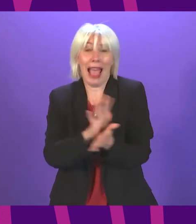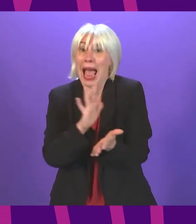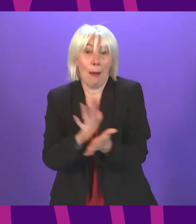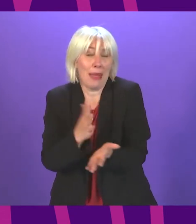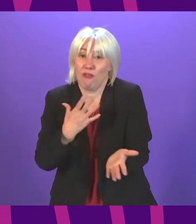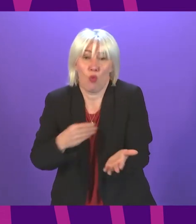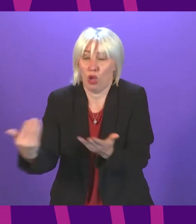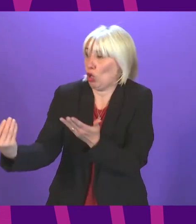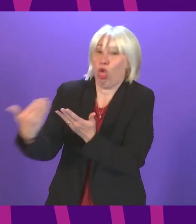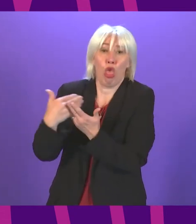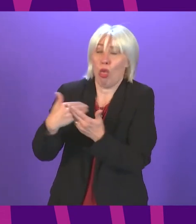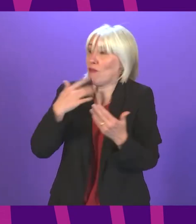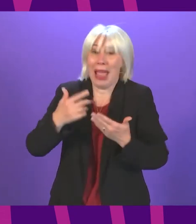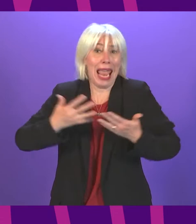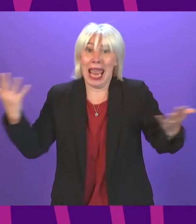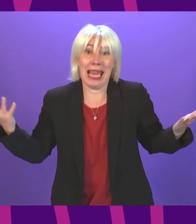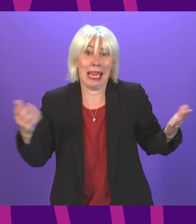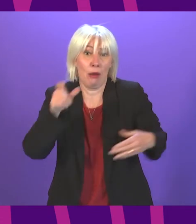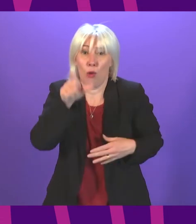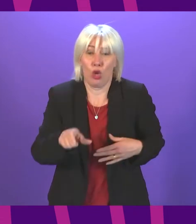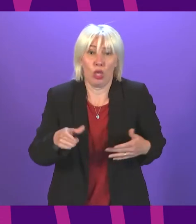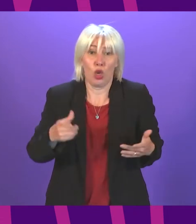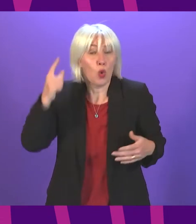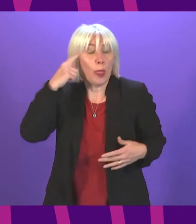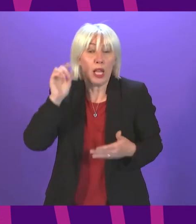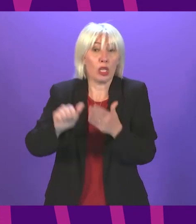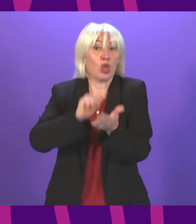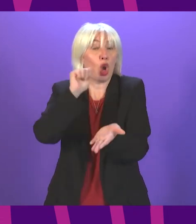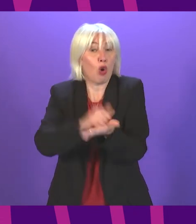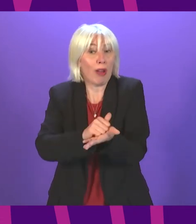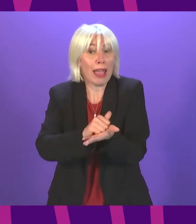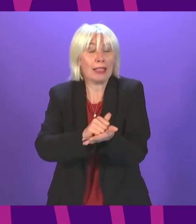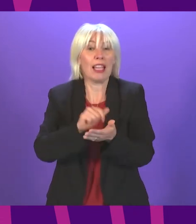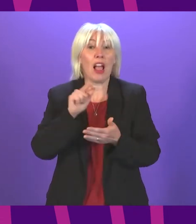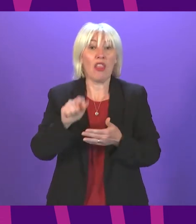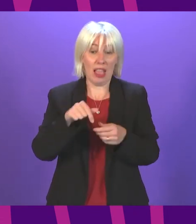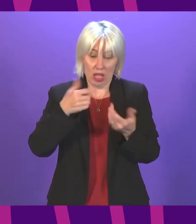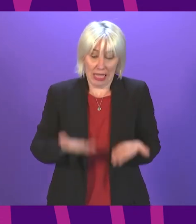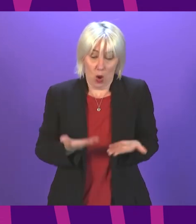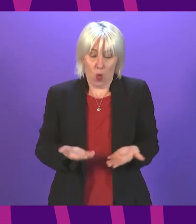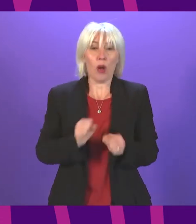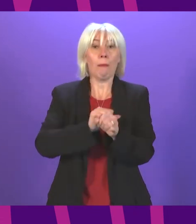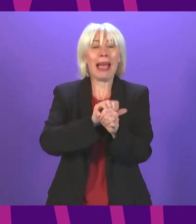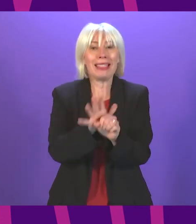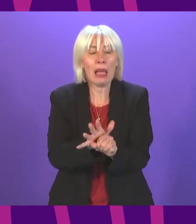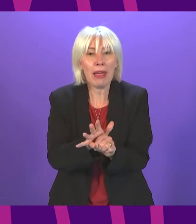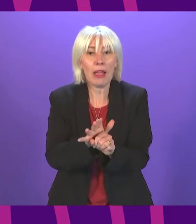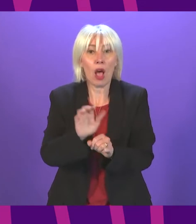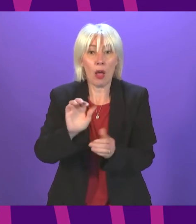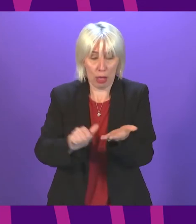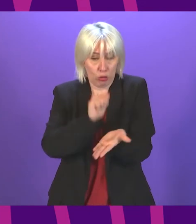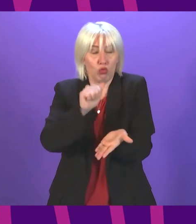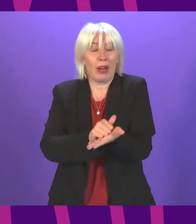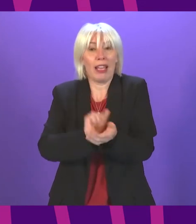happy to take an intervention from any member who thinks it's correct that in the time of a pandemic that it's right for the First